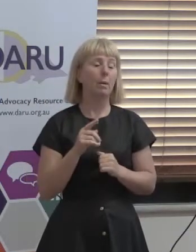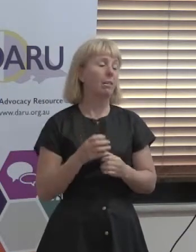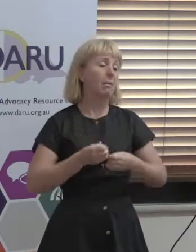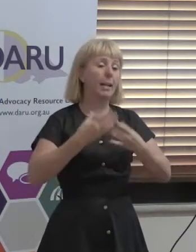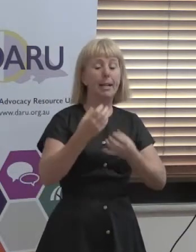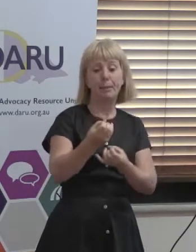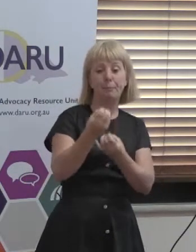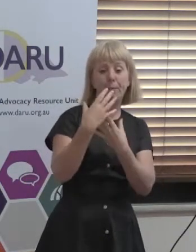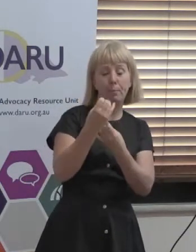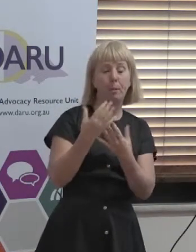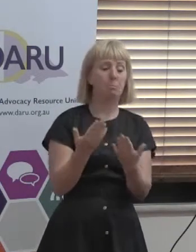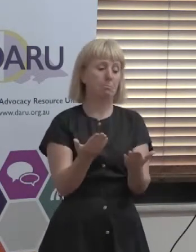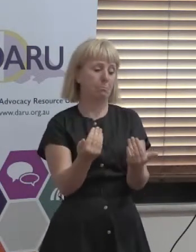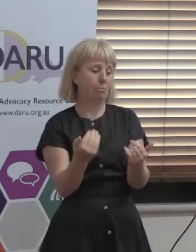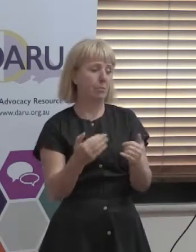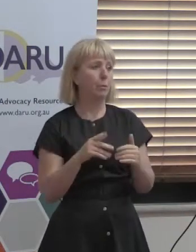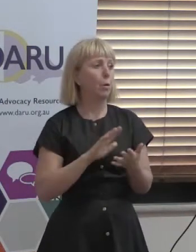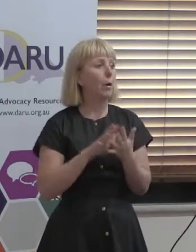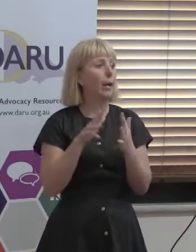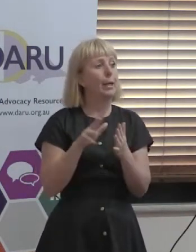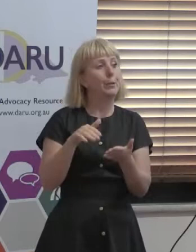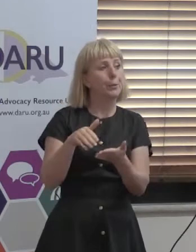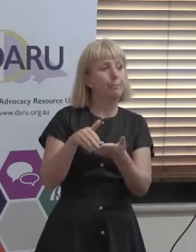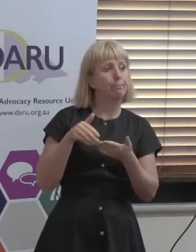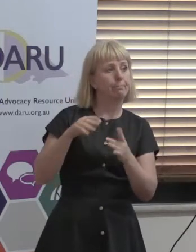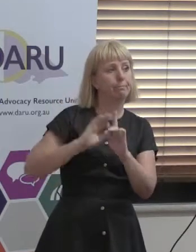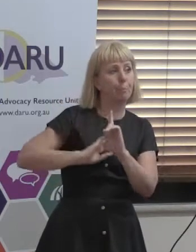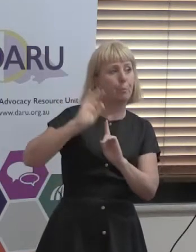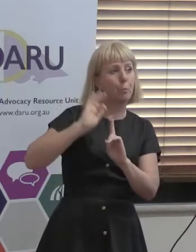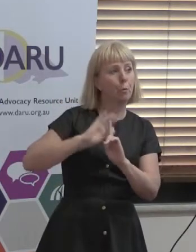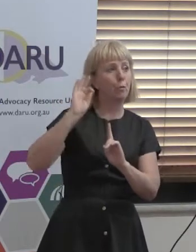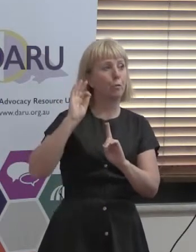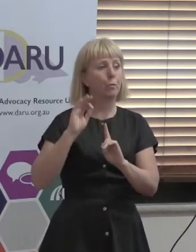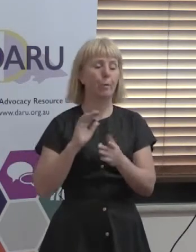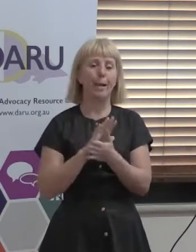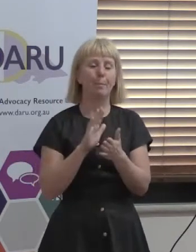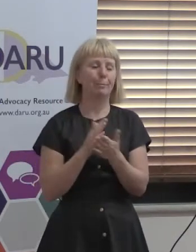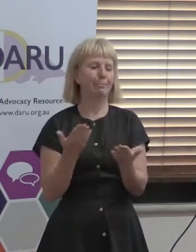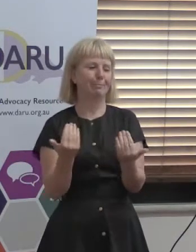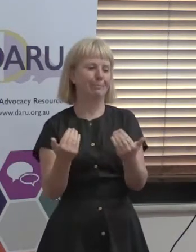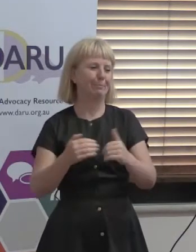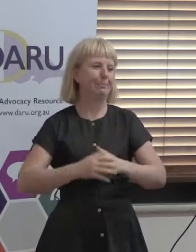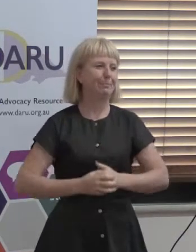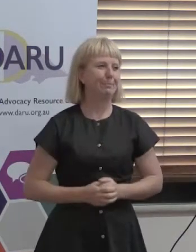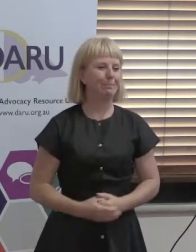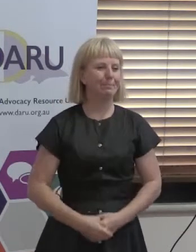Anything that we, in terms of how it could be improved or what information should be added or anything that we're happy to take on board.